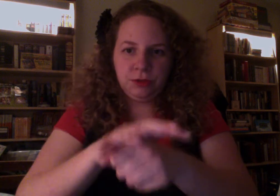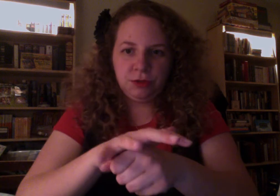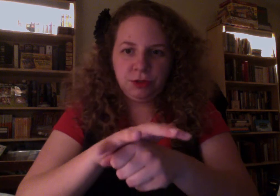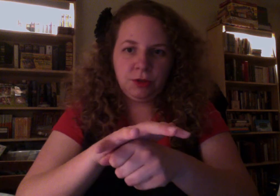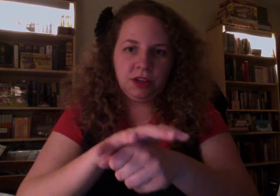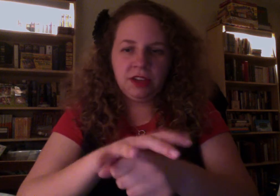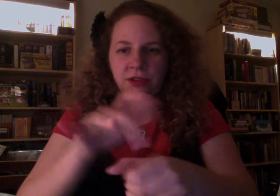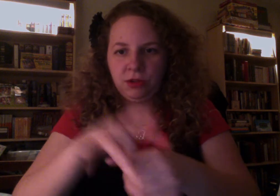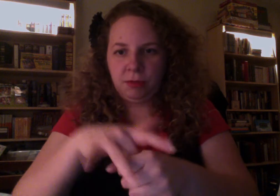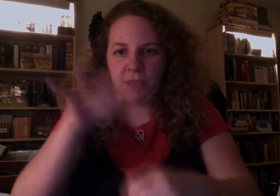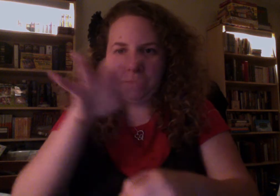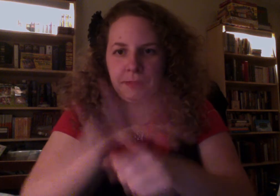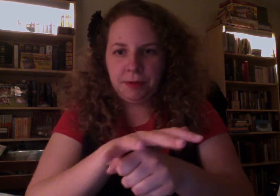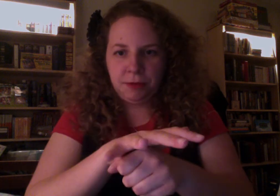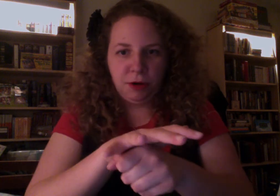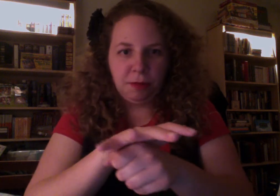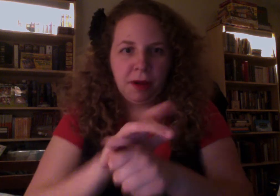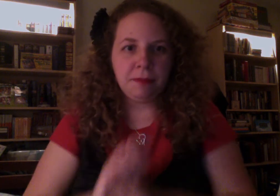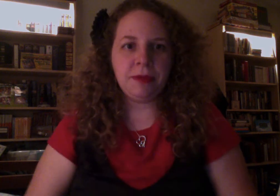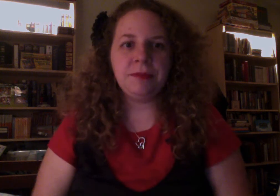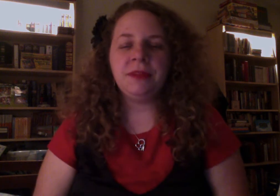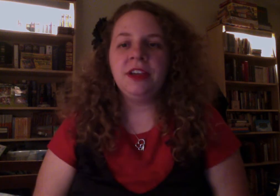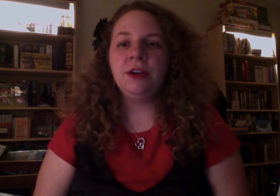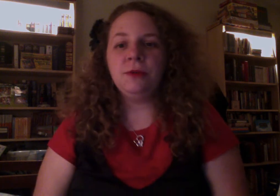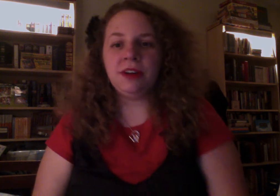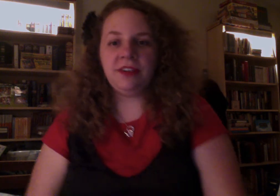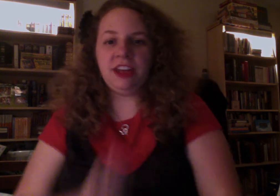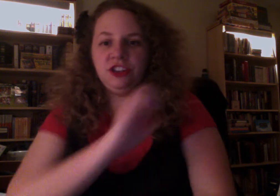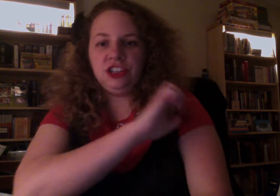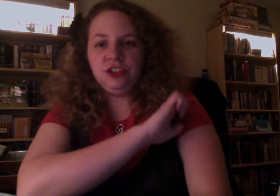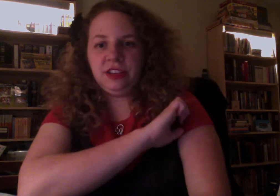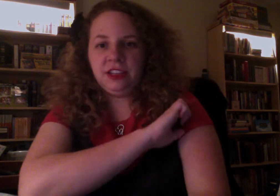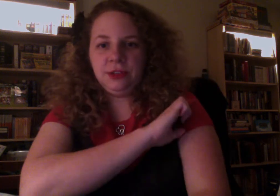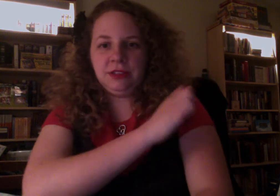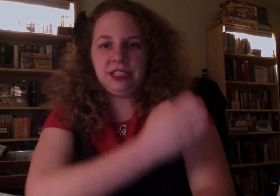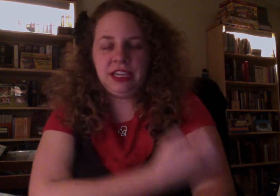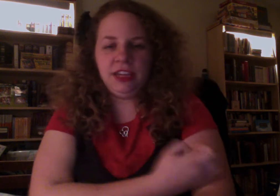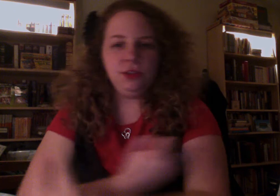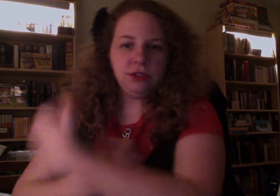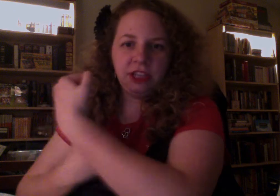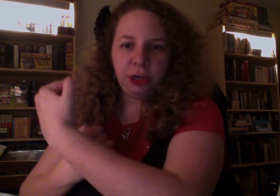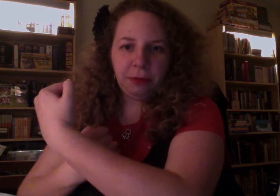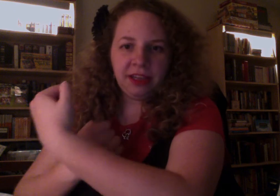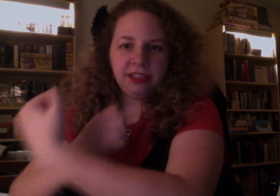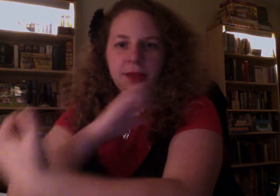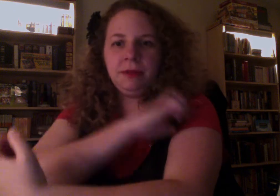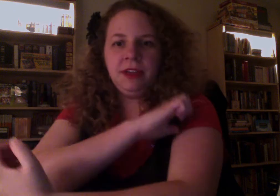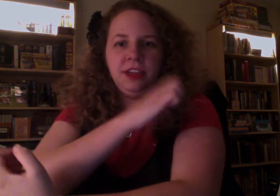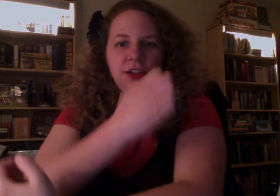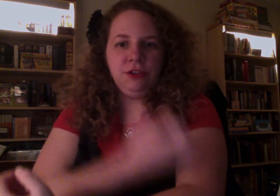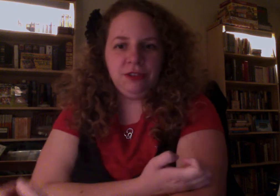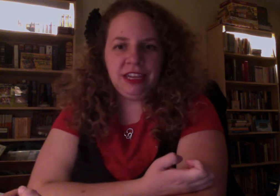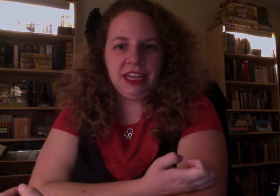Soda. Soda pop or pop. We have energy drink. So it's E. So it's like your bicep. You do an E.